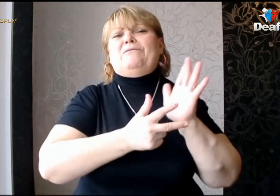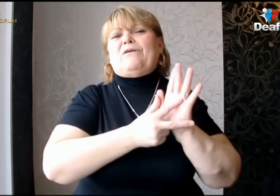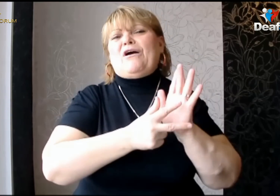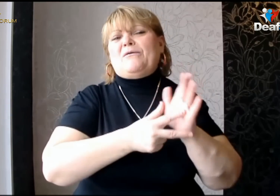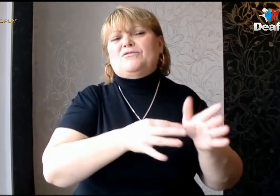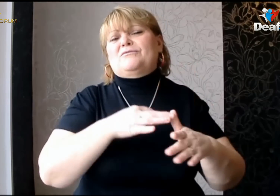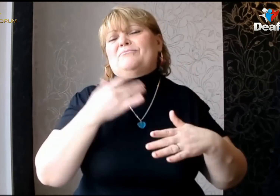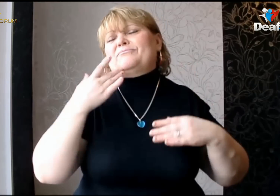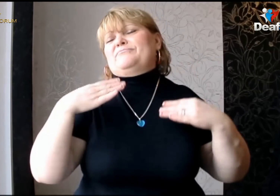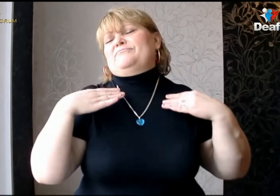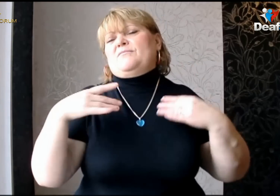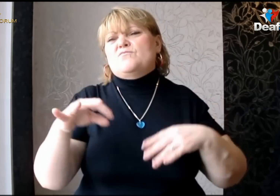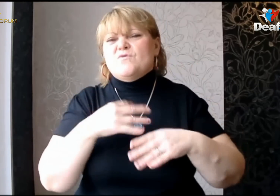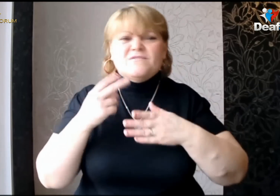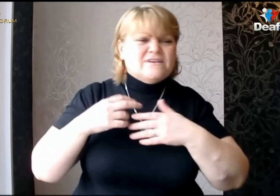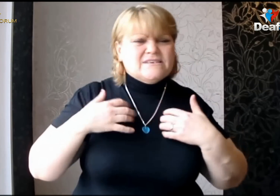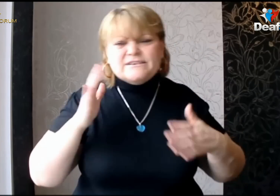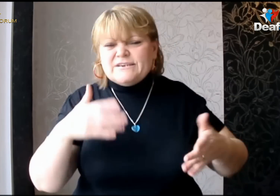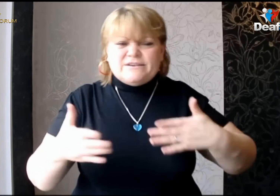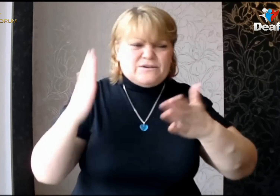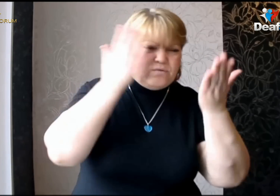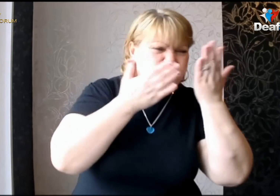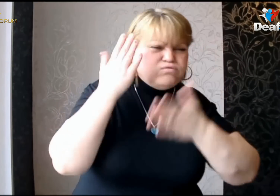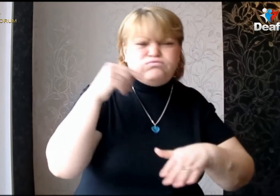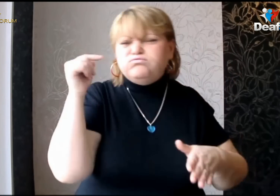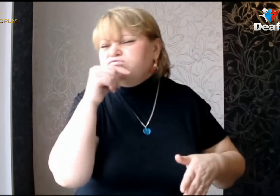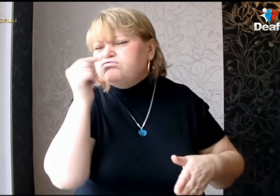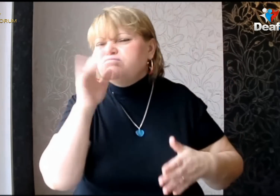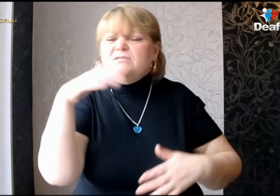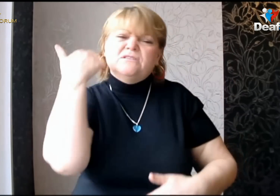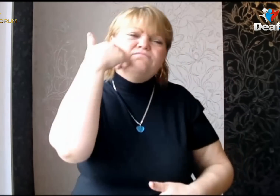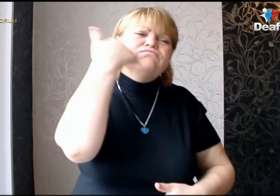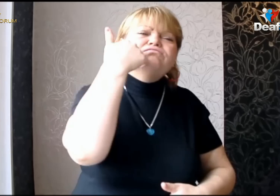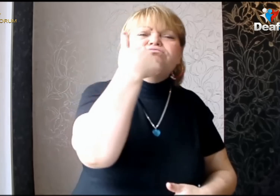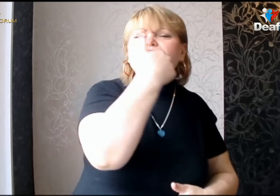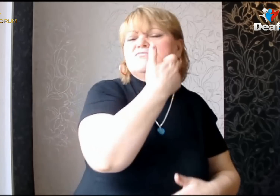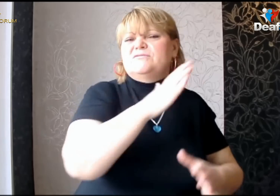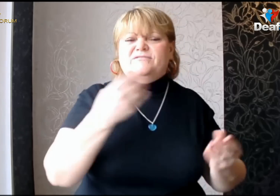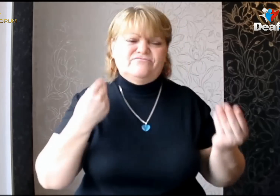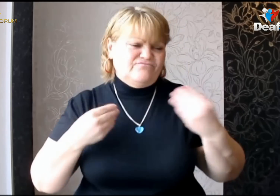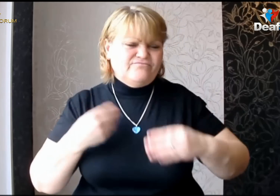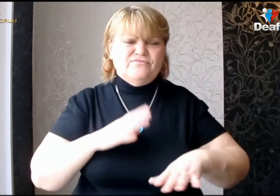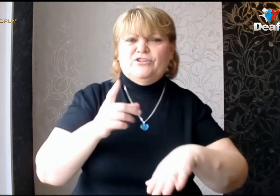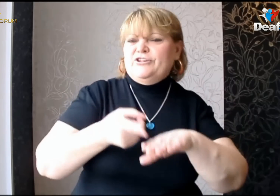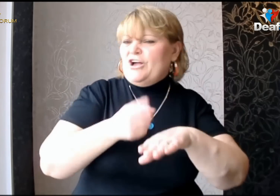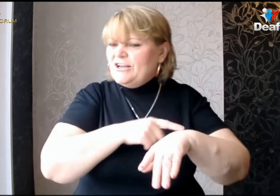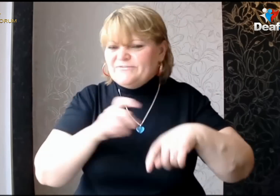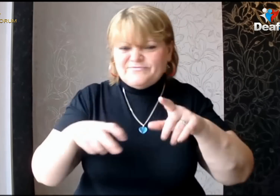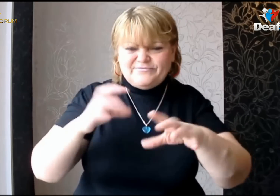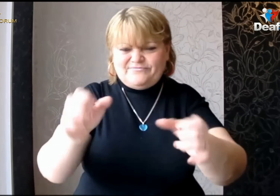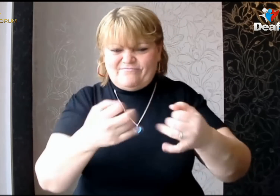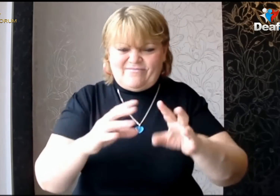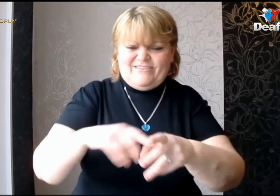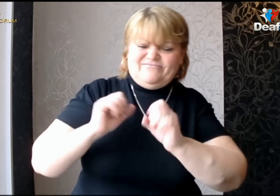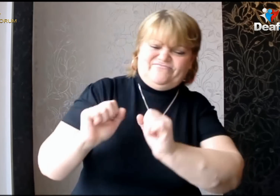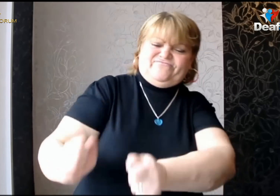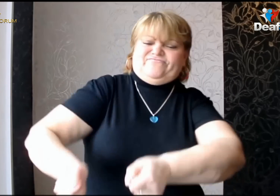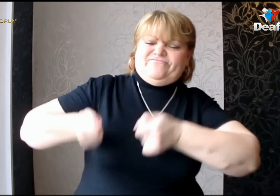Waste my death, wish them to Taste like Valentine's I